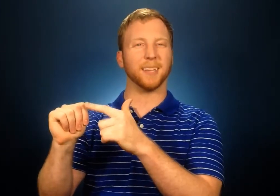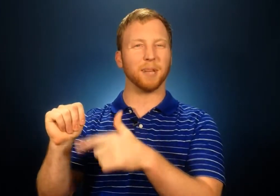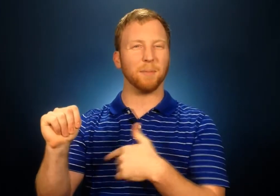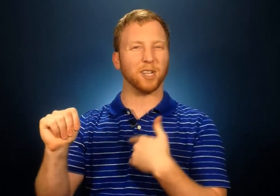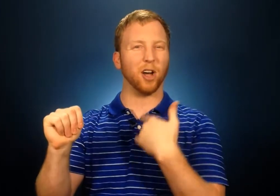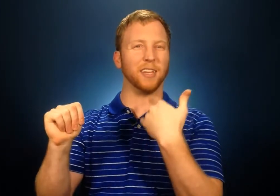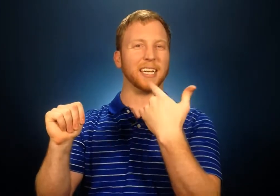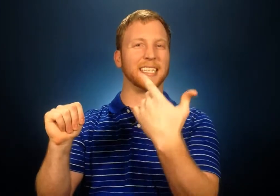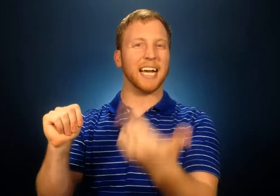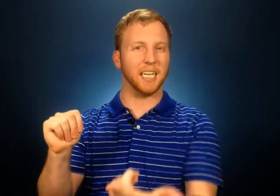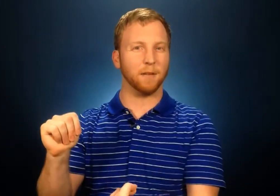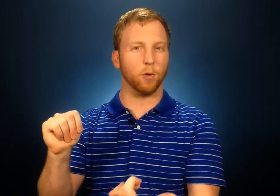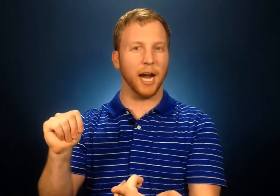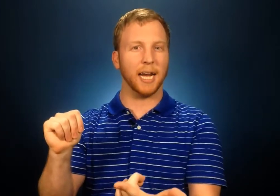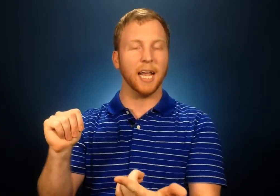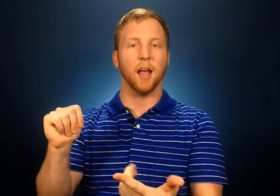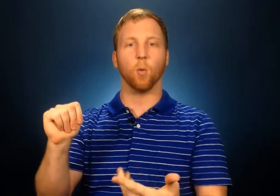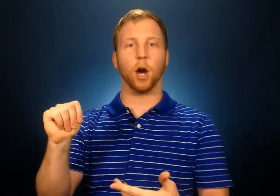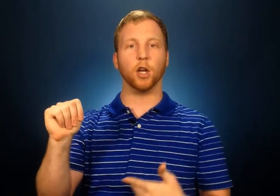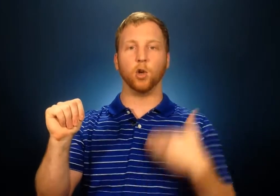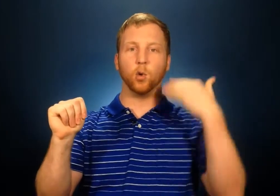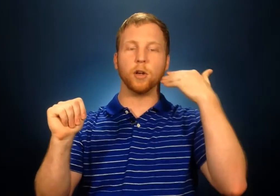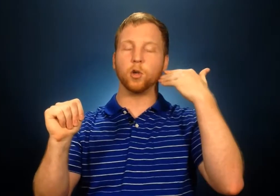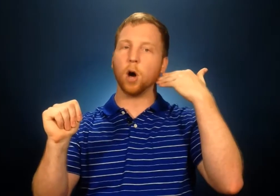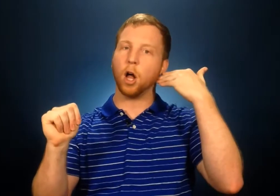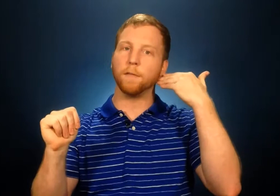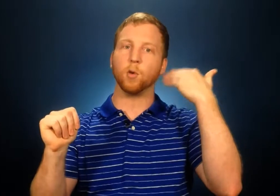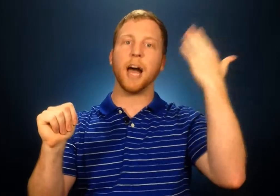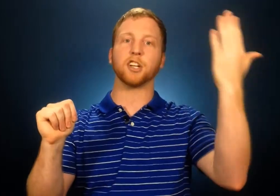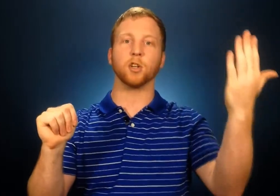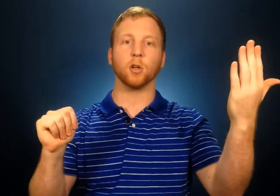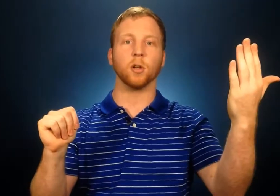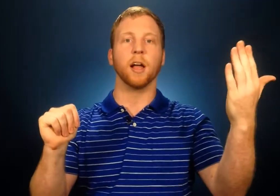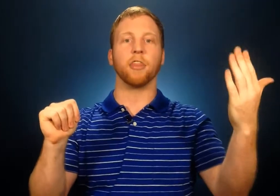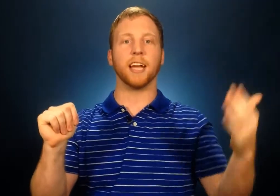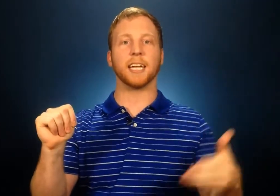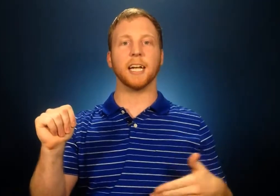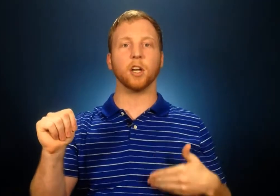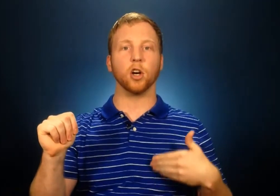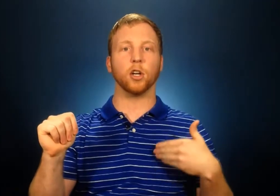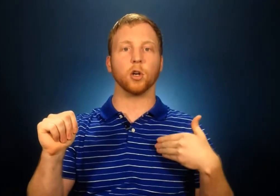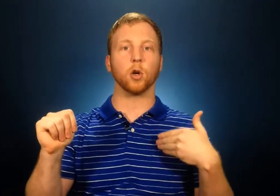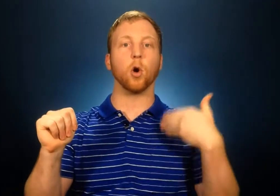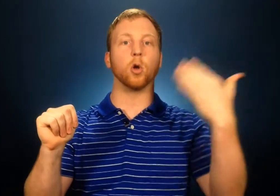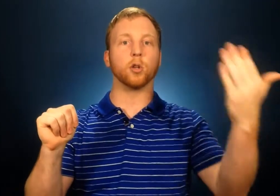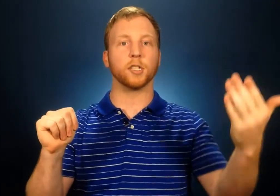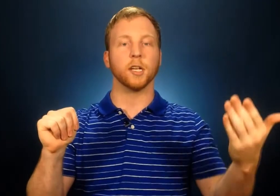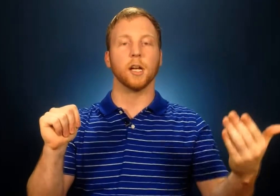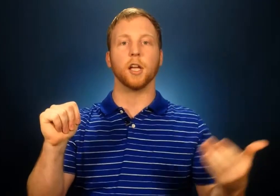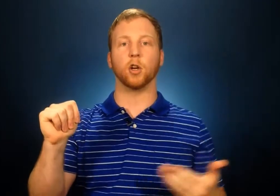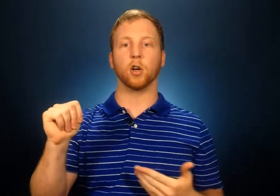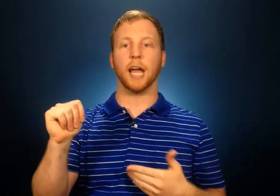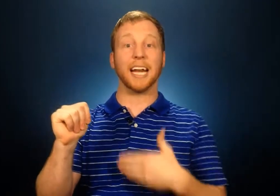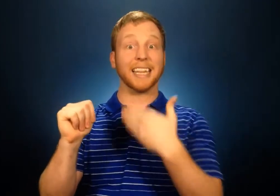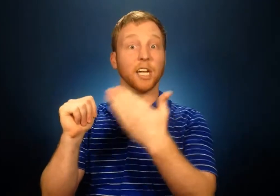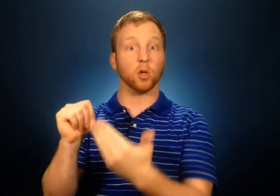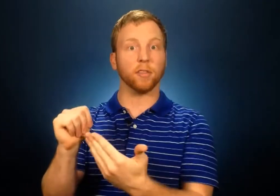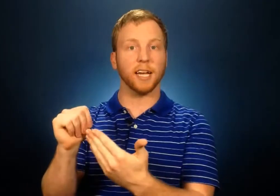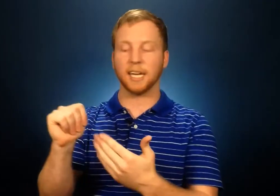sometimes call the executive brain where you do all of your rational thinking your your goals your analytical thinking